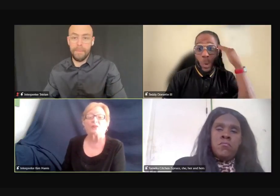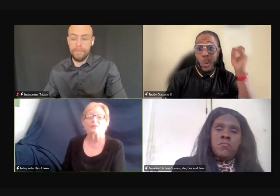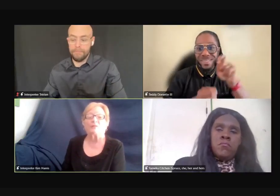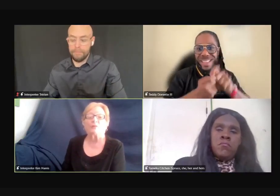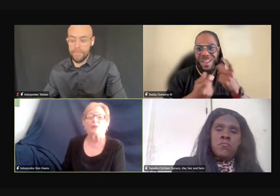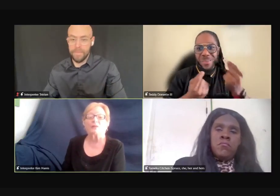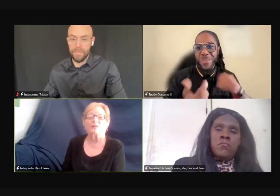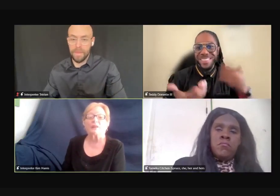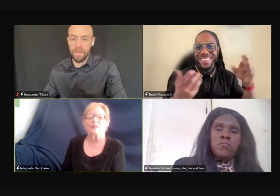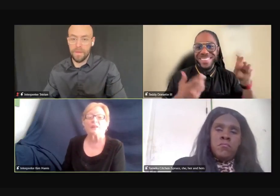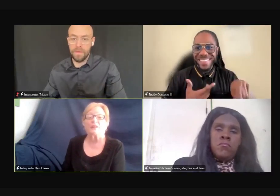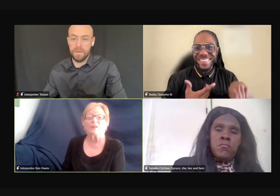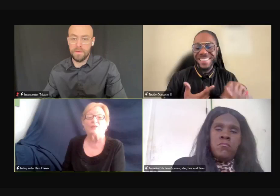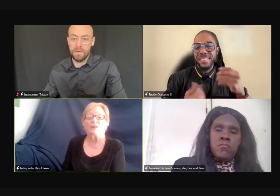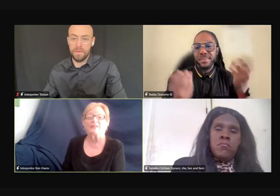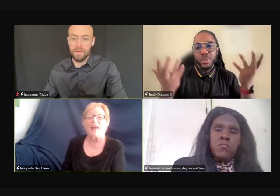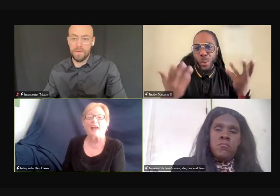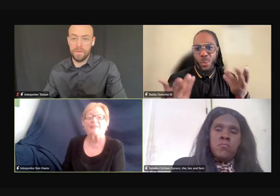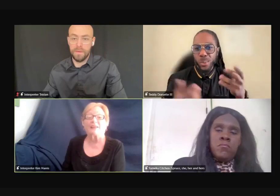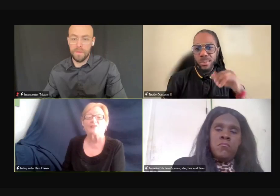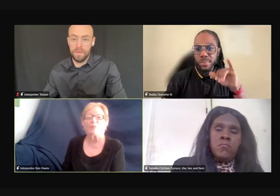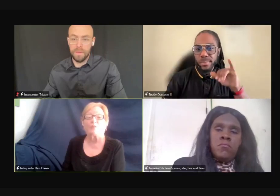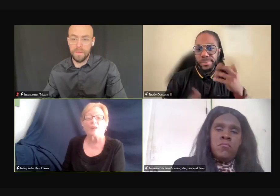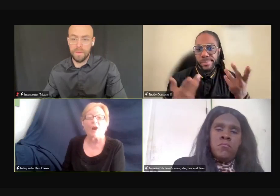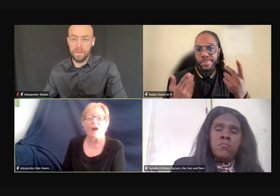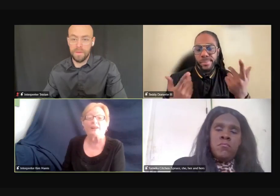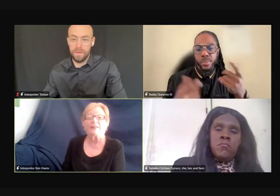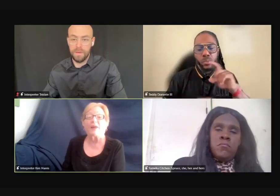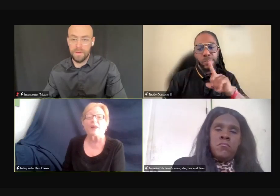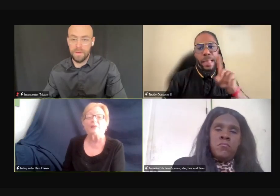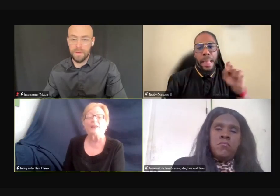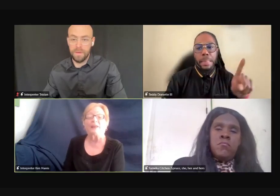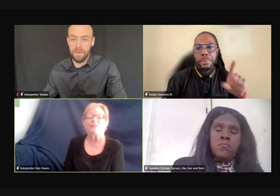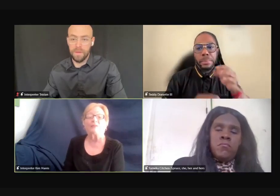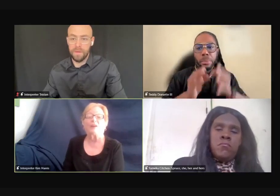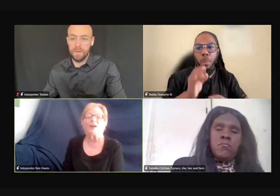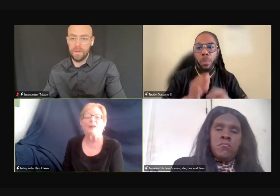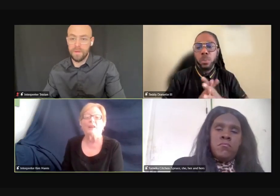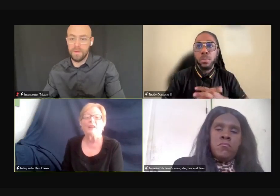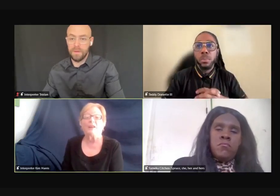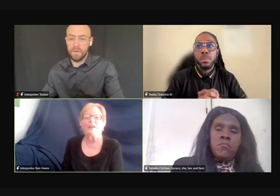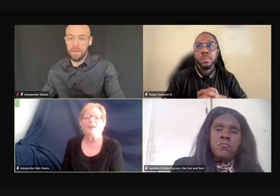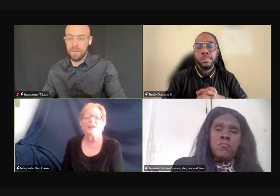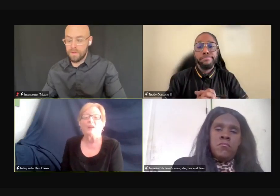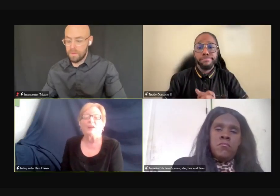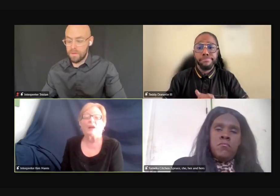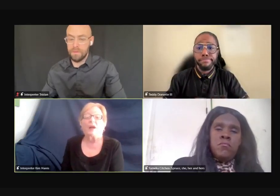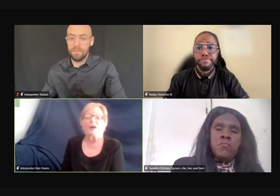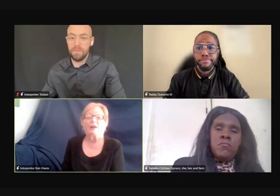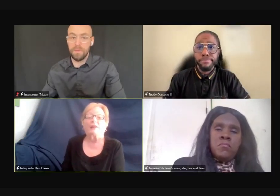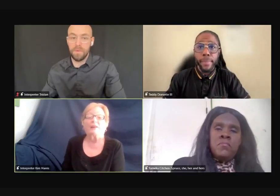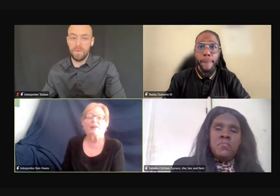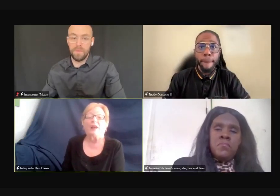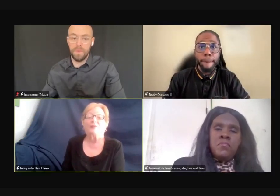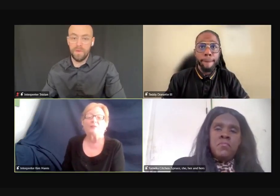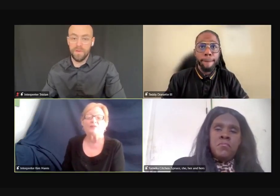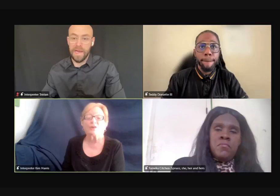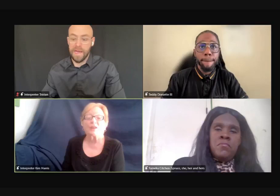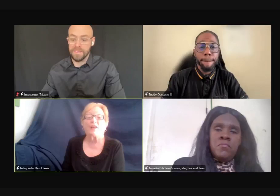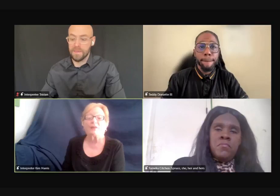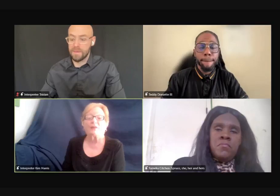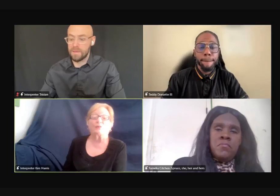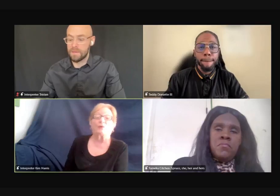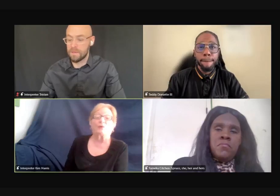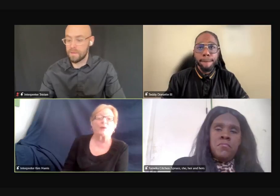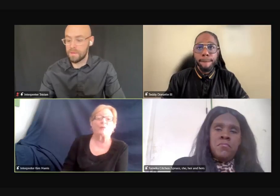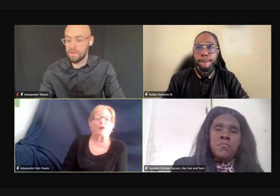to be questions, of course, and, you know, the exact thing that's going on in that meeting and whatnot. So, yeah, but